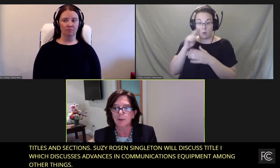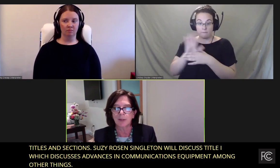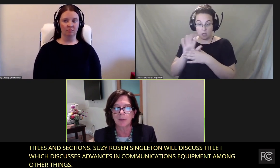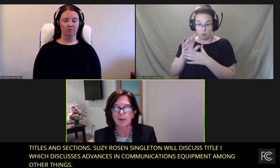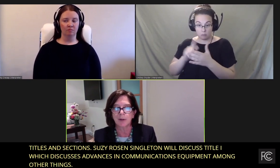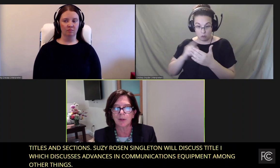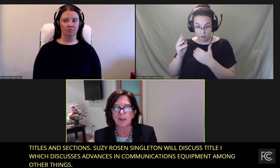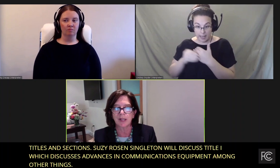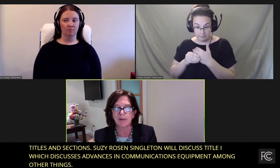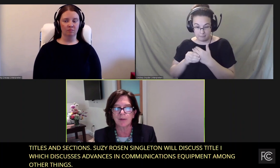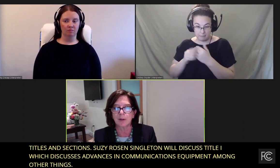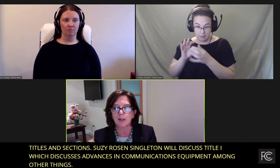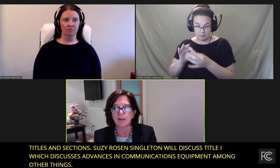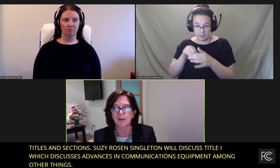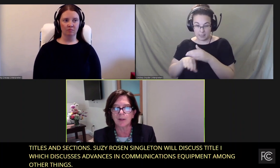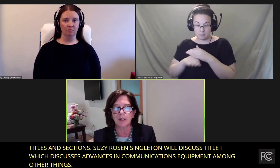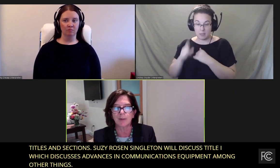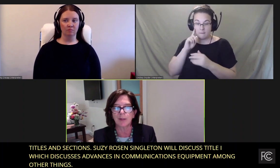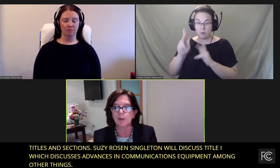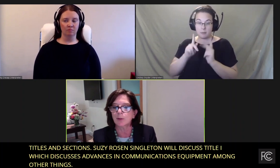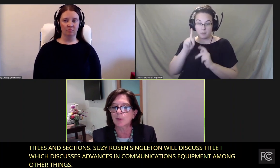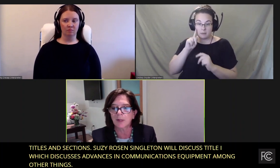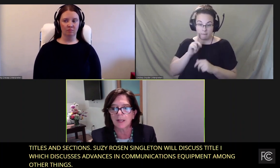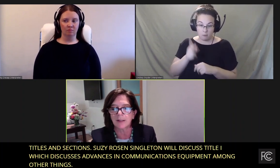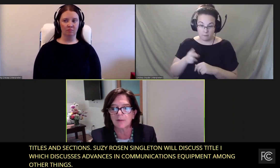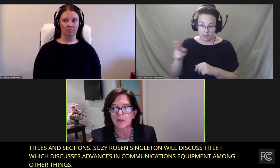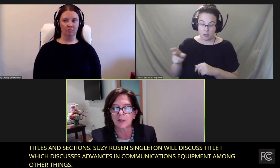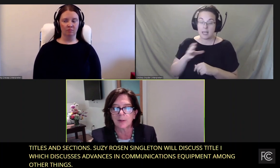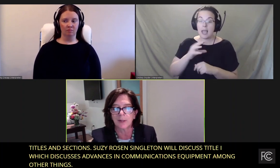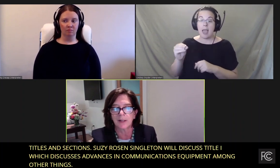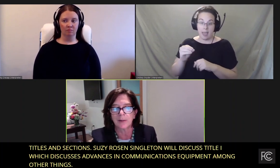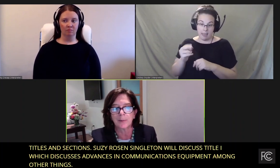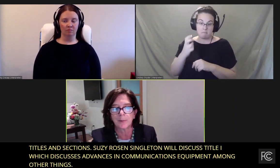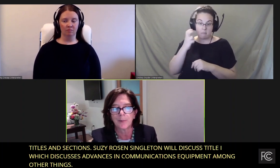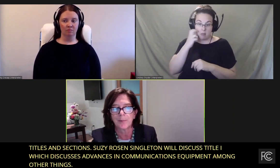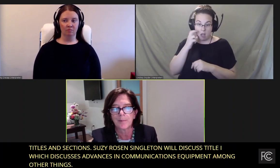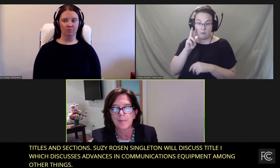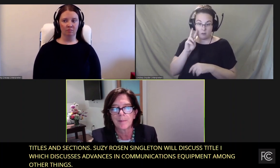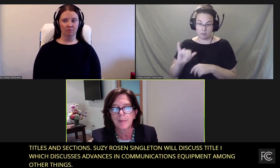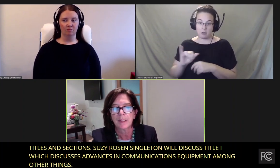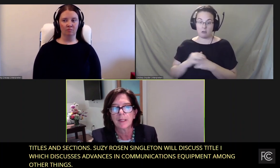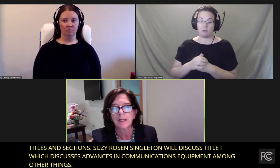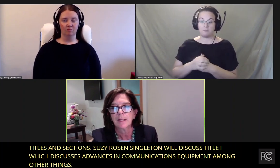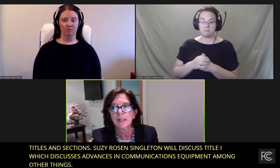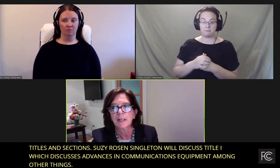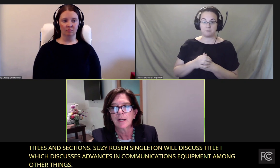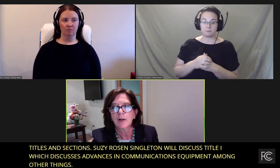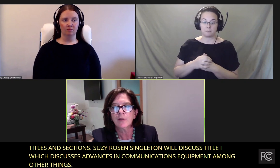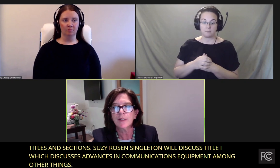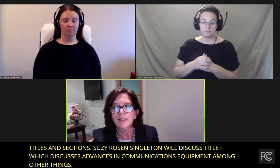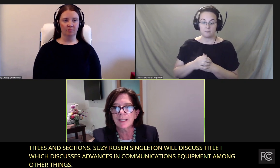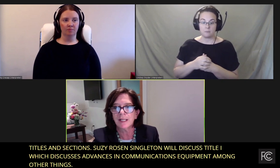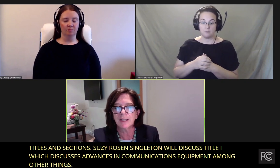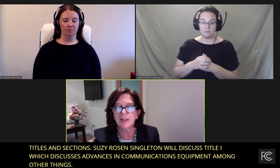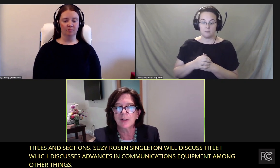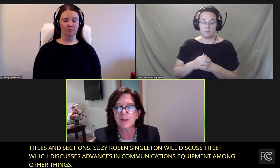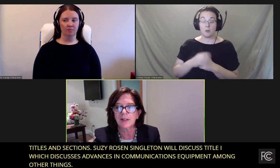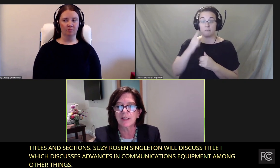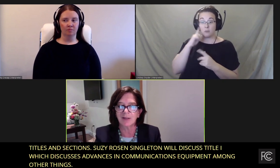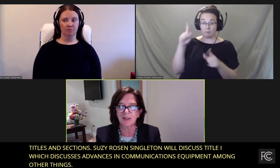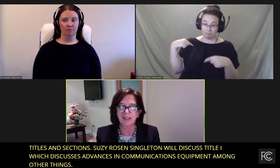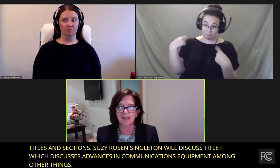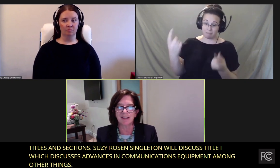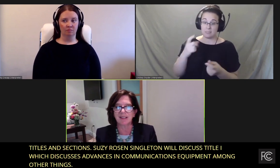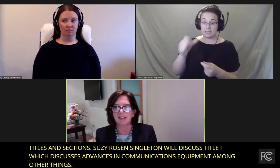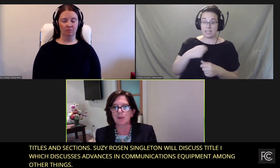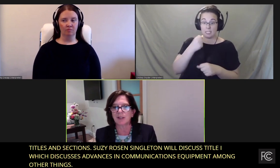for people who are deaf or hard of hearing and people who are blind or visually impaired. Diane Burstein- Over these 10 years,